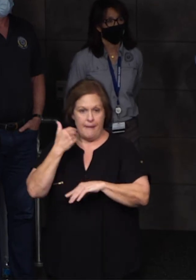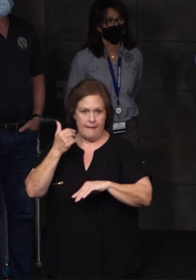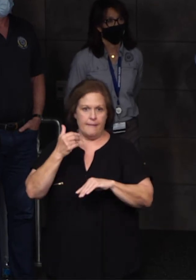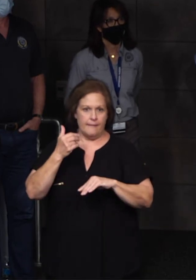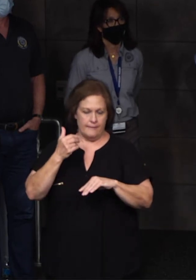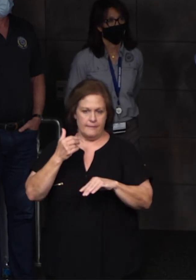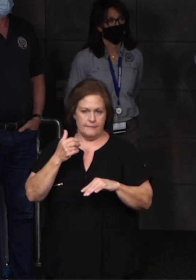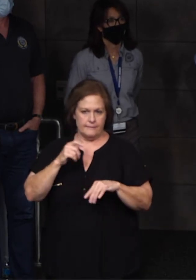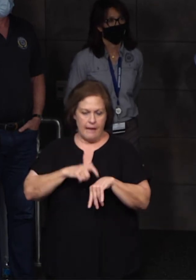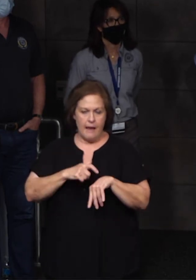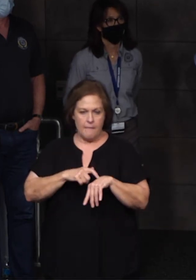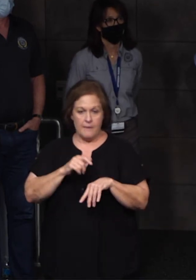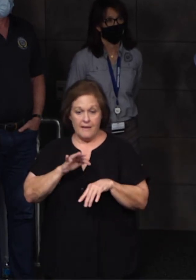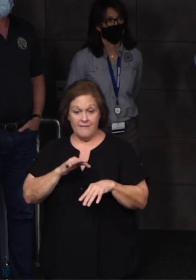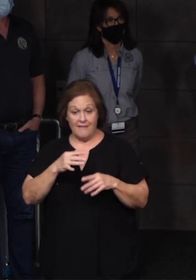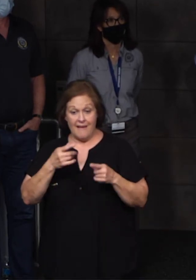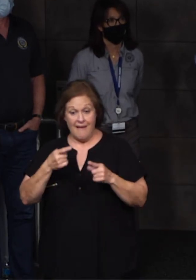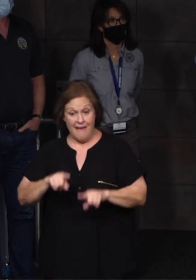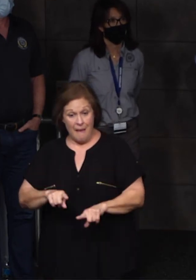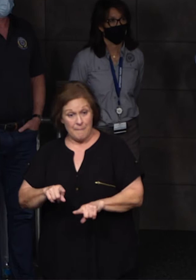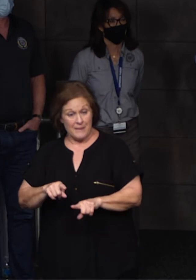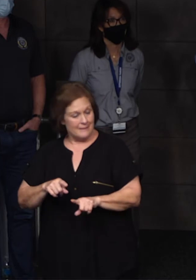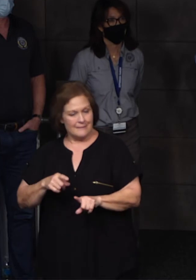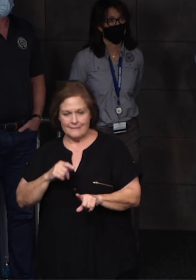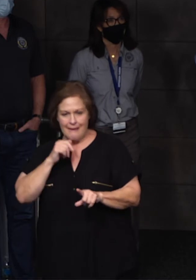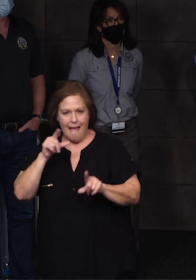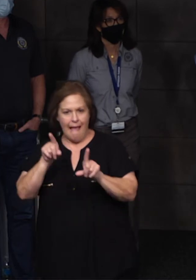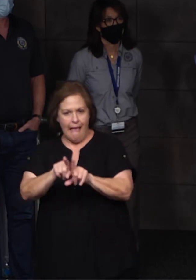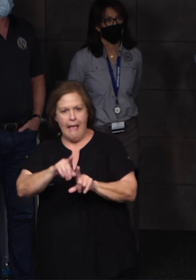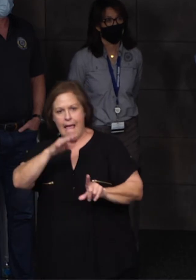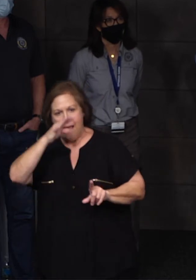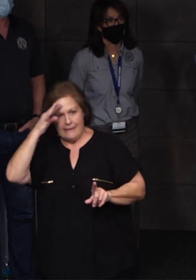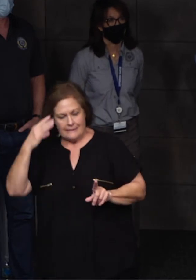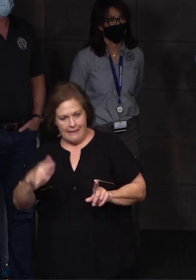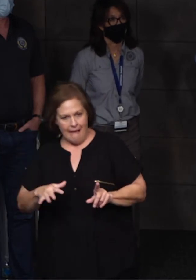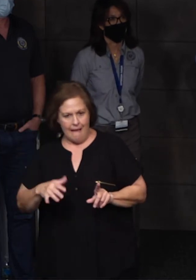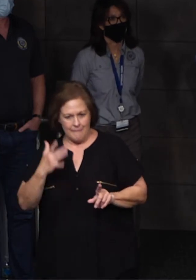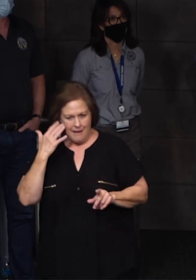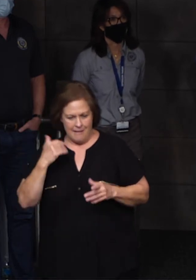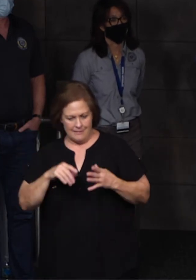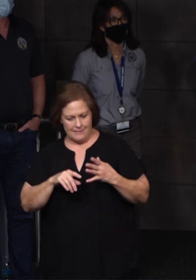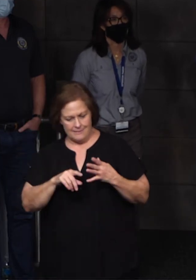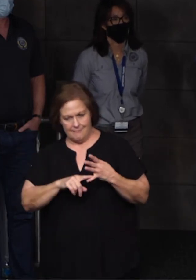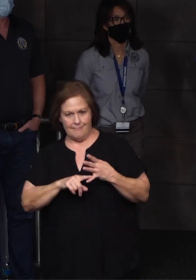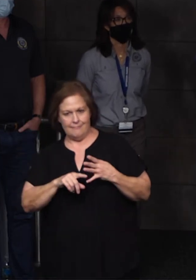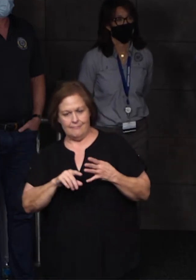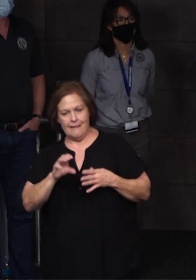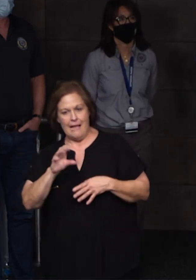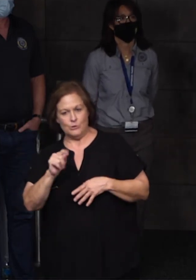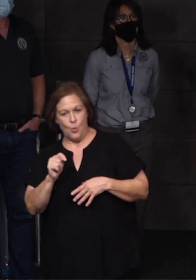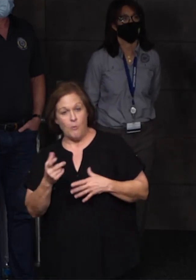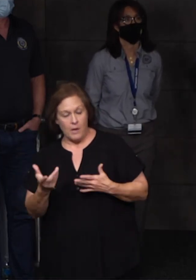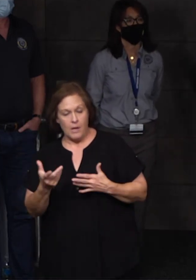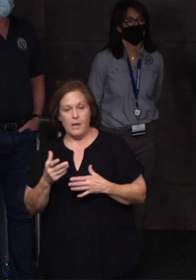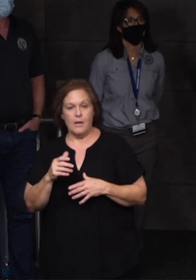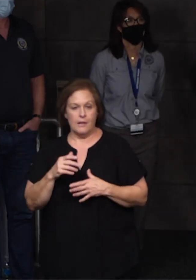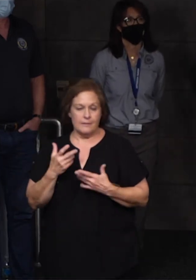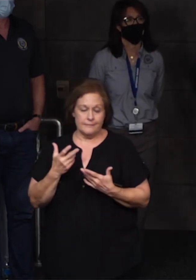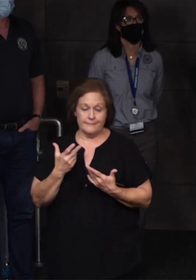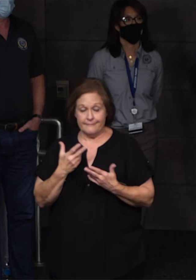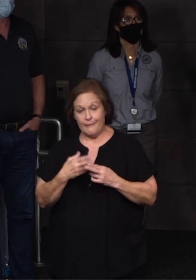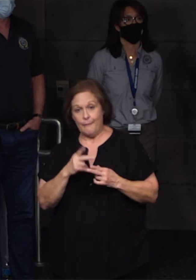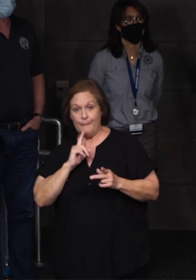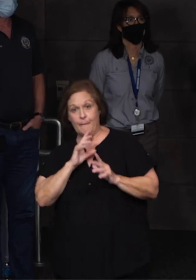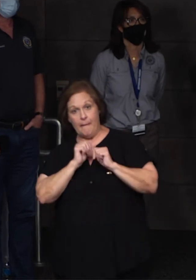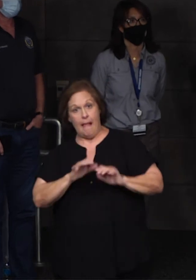If you could choose to have a hurricane, the weather was not nearly as hot. It was, you know, in the end of October, which was a blessing, if you want to call it that,